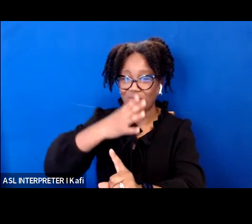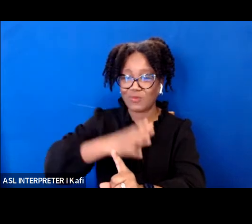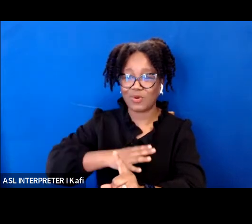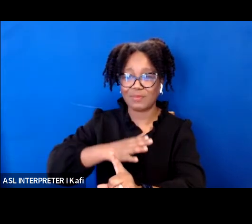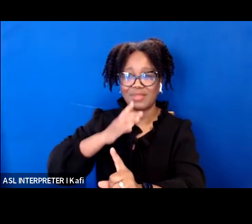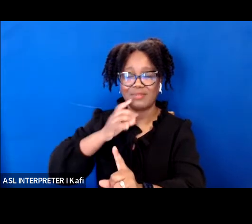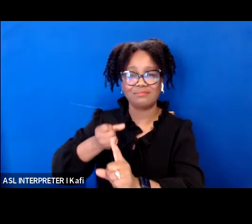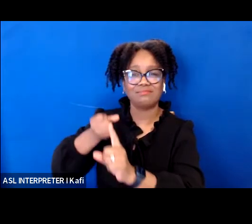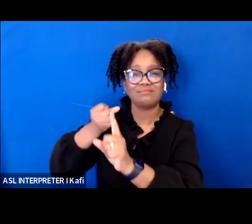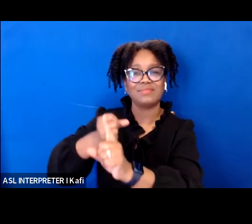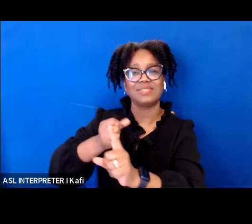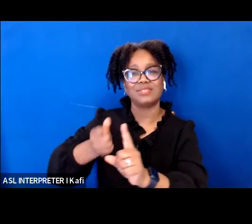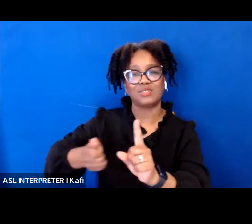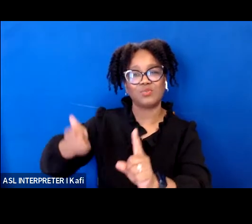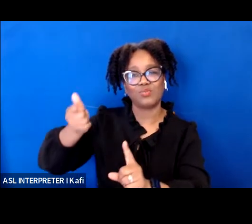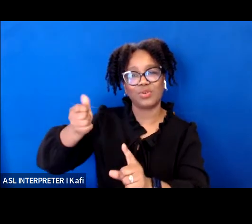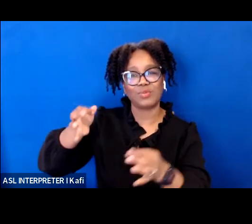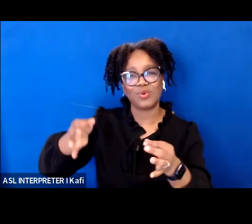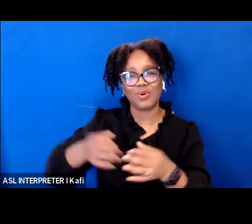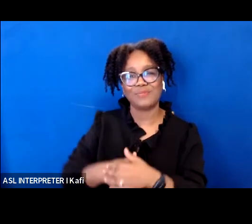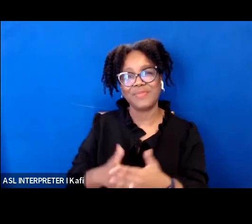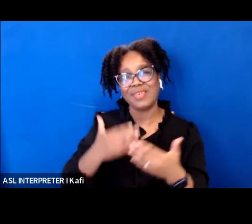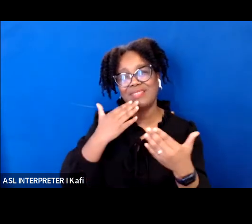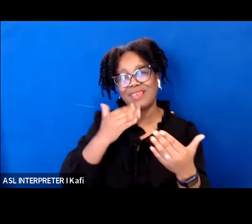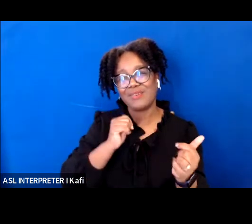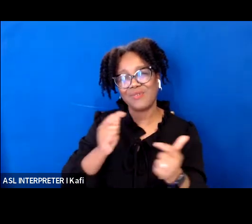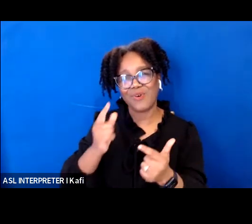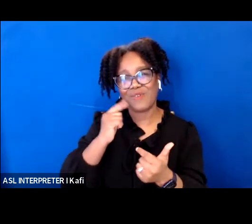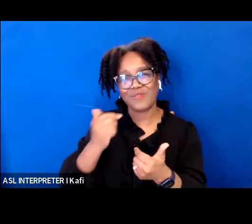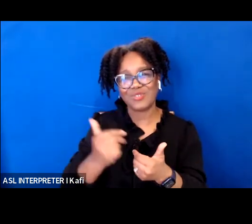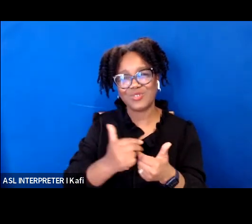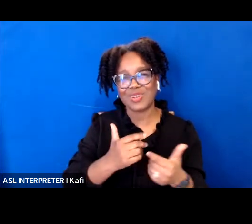today and i'm excited to hear the rest of the speakers